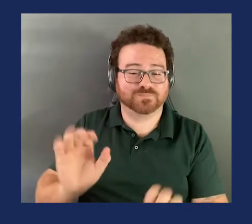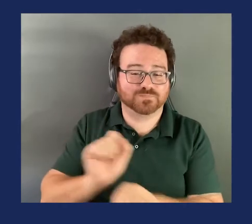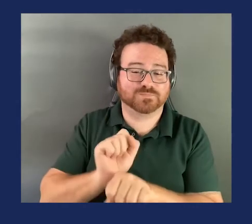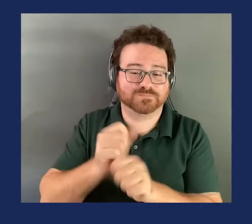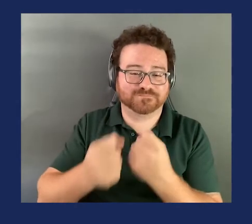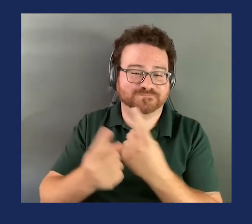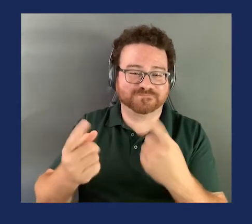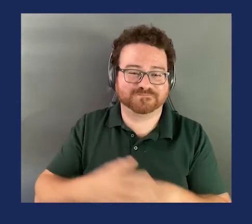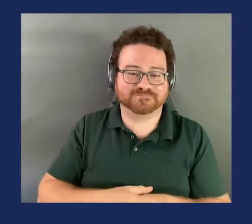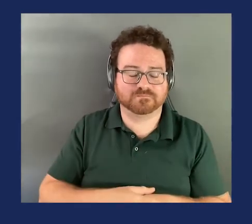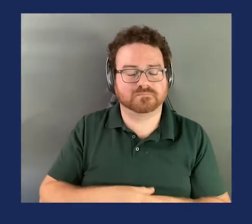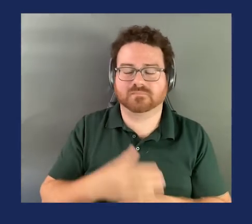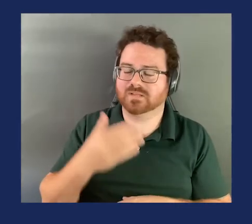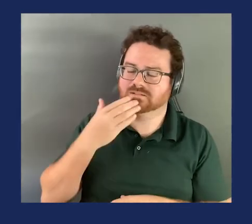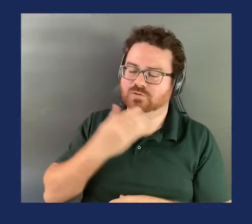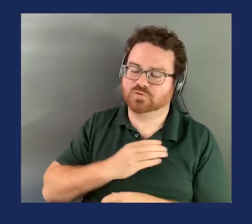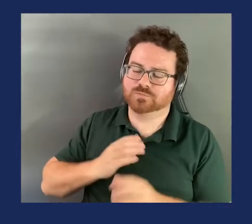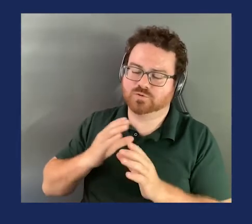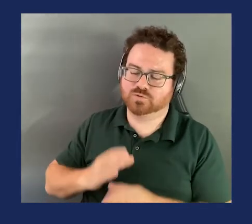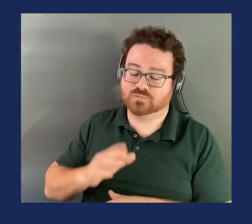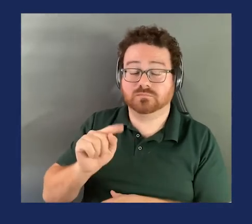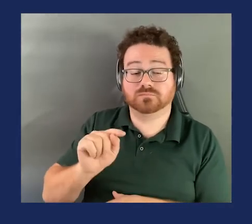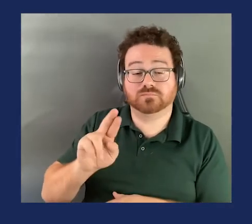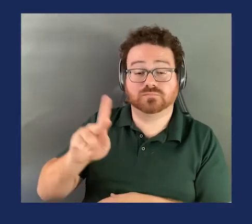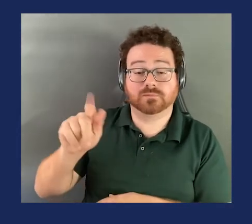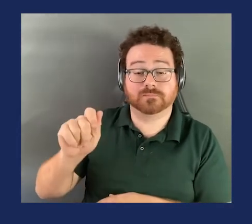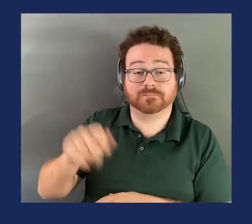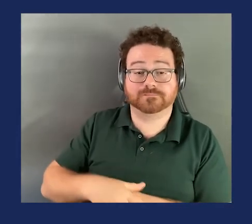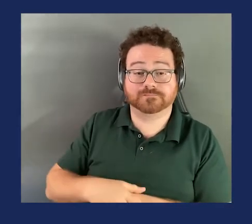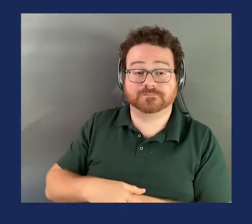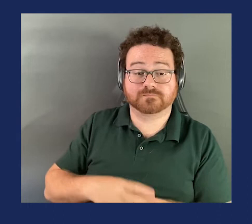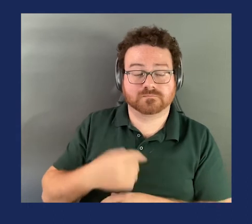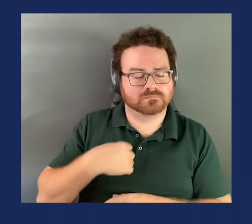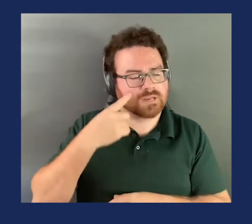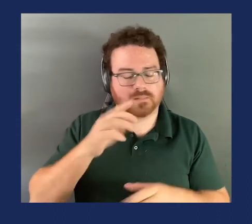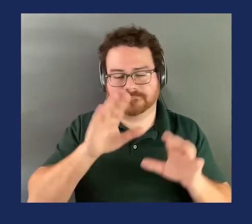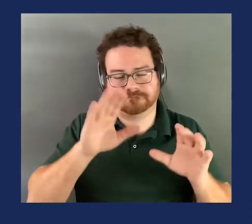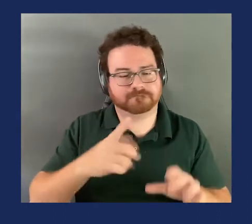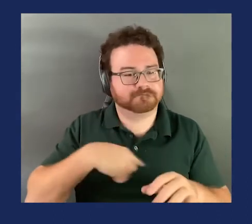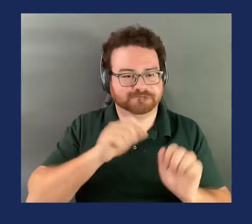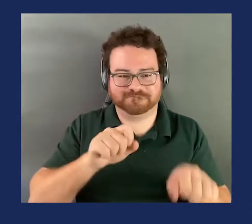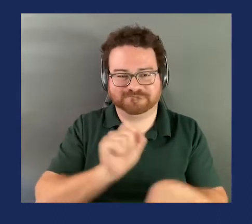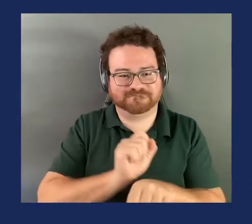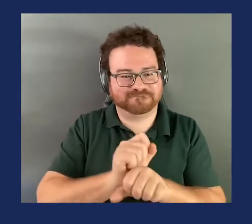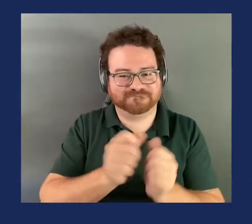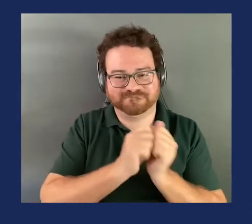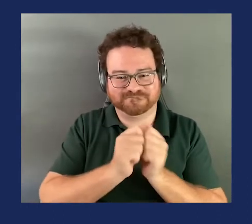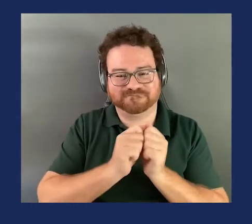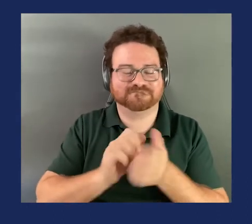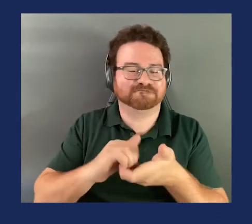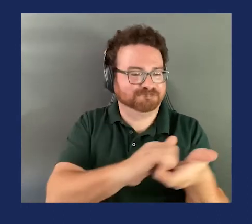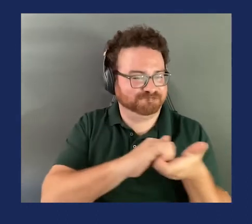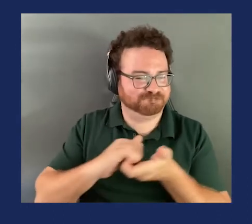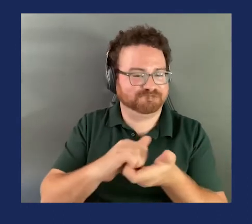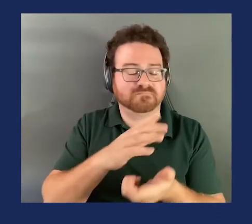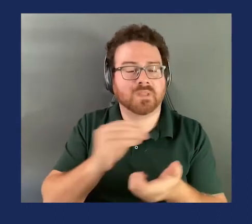Thank you, Commissioner. Commissioner Trumka. I think it's fantastic that we're able to work together collaboratively and to move this